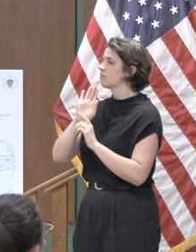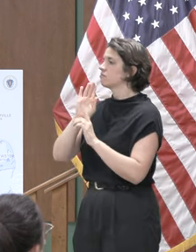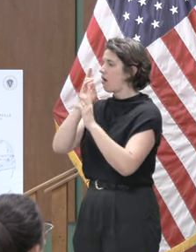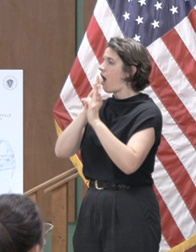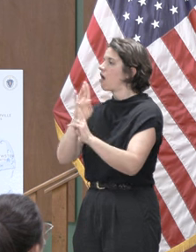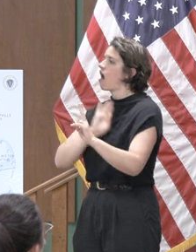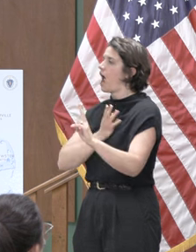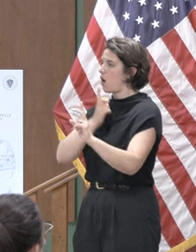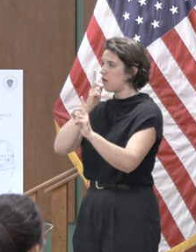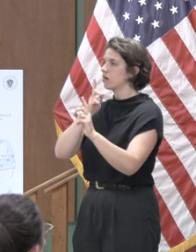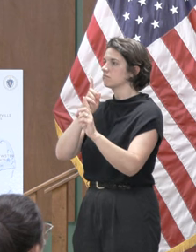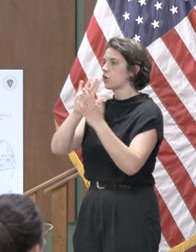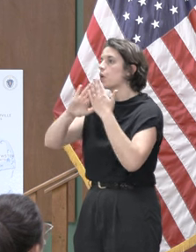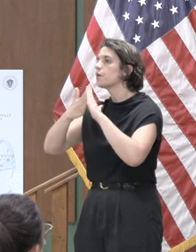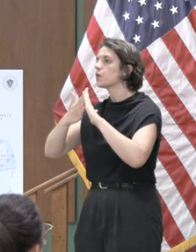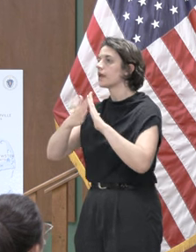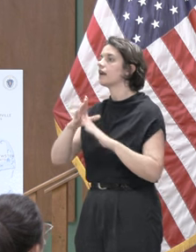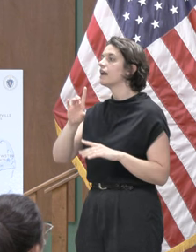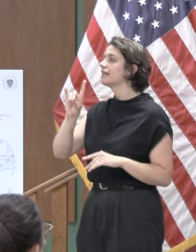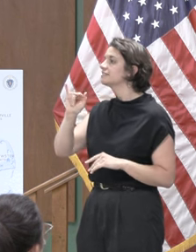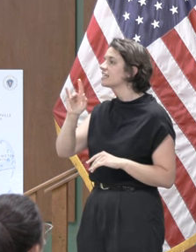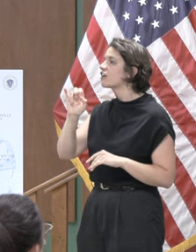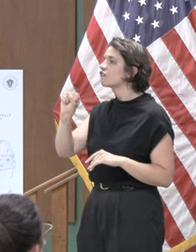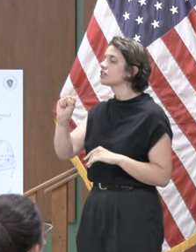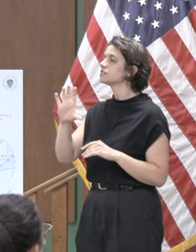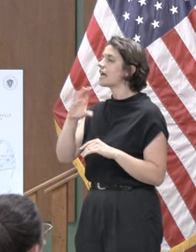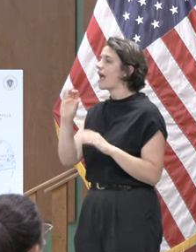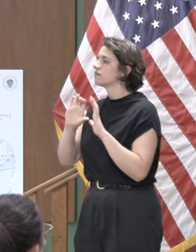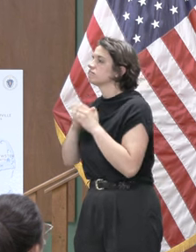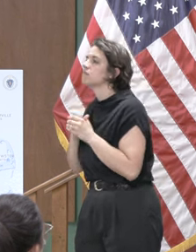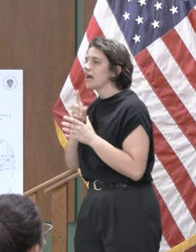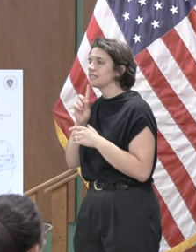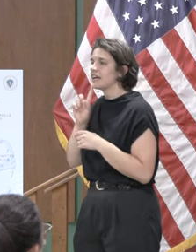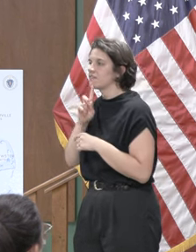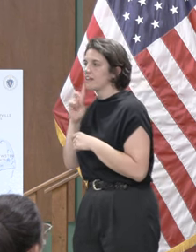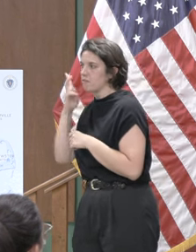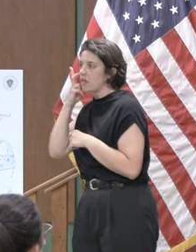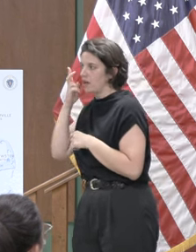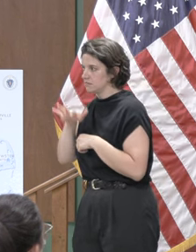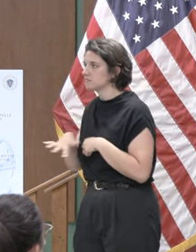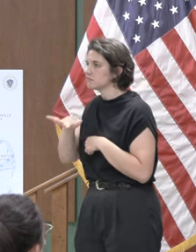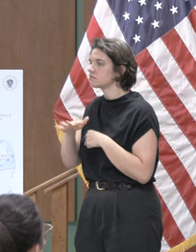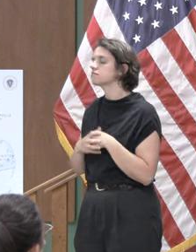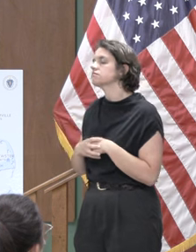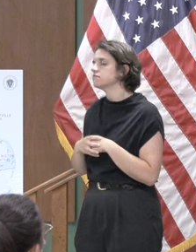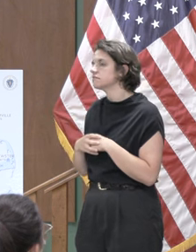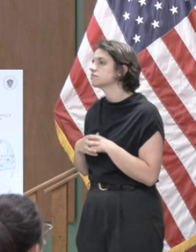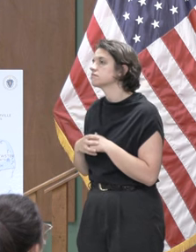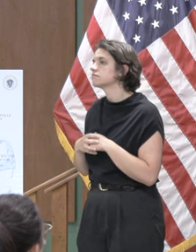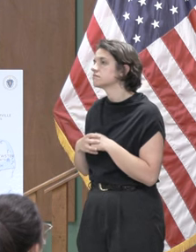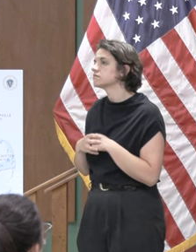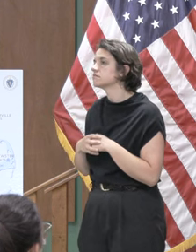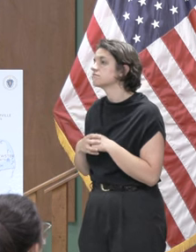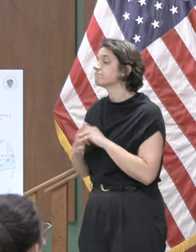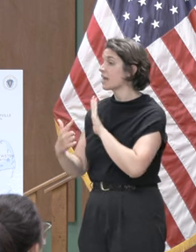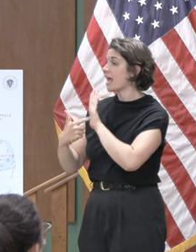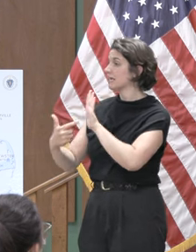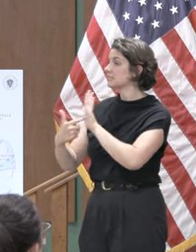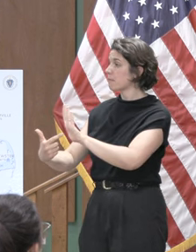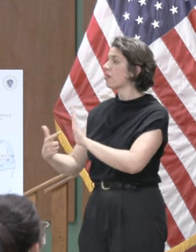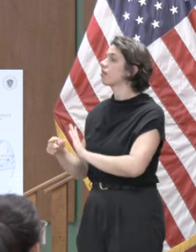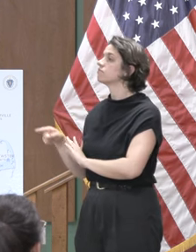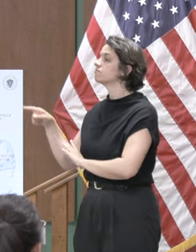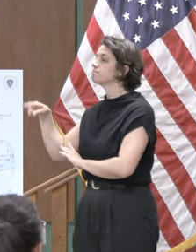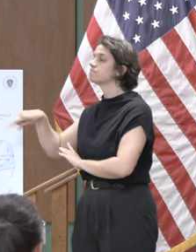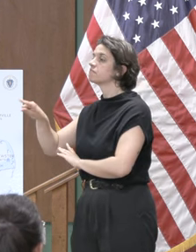community and the danvers community by way of example they sent a team of architects